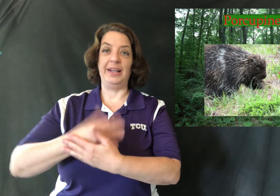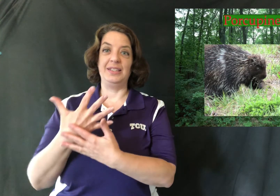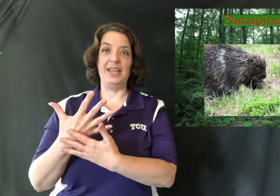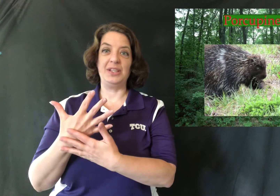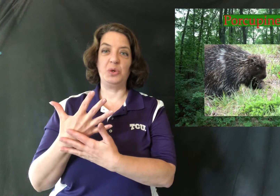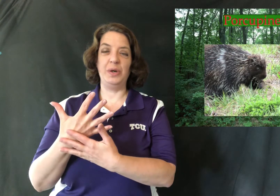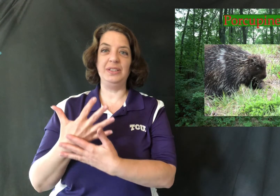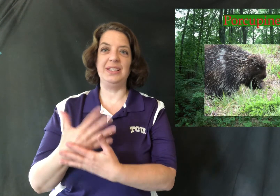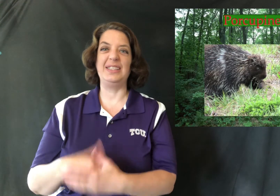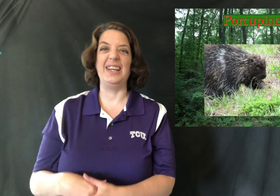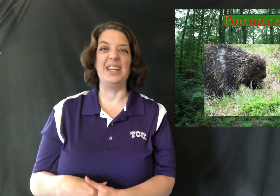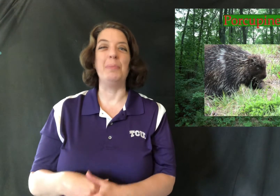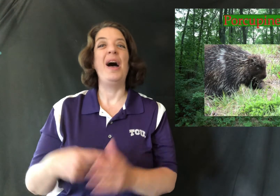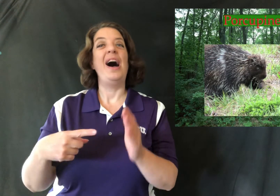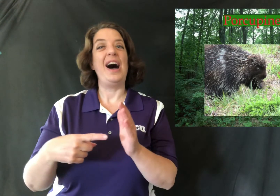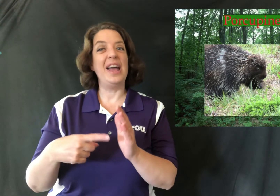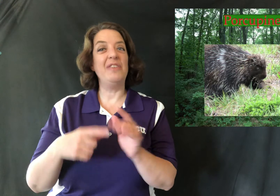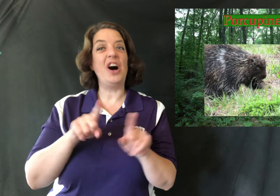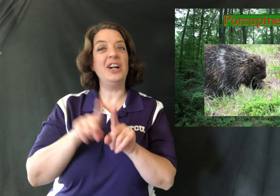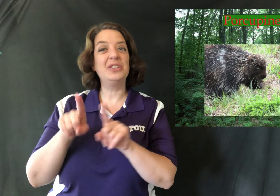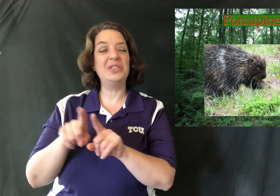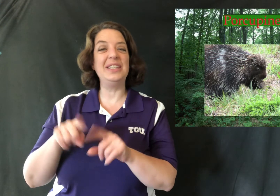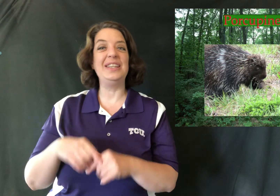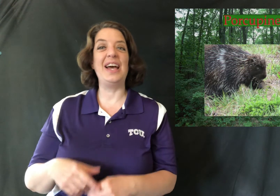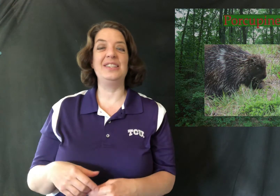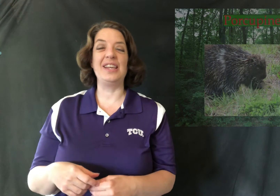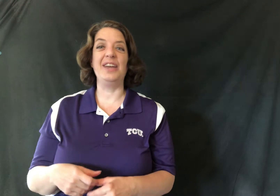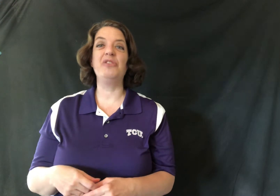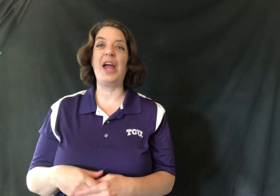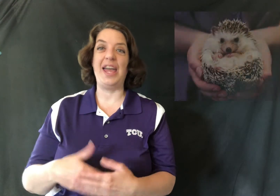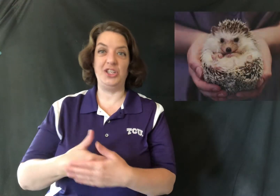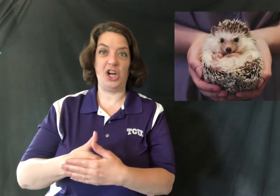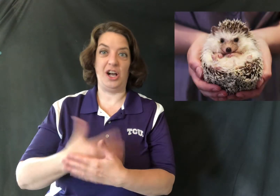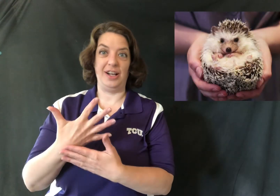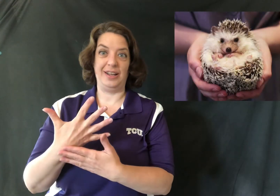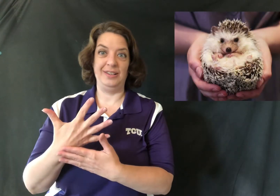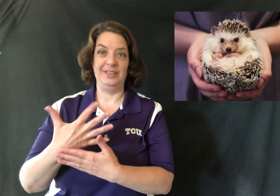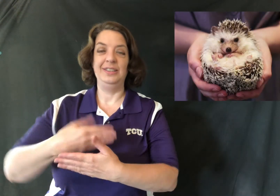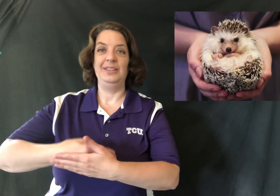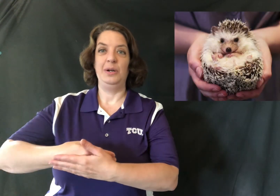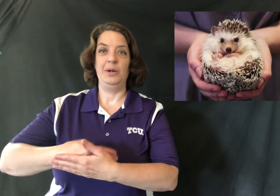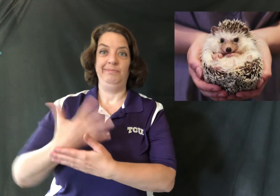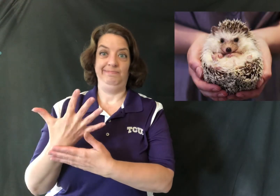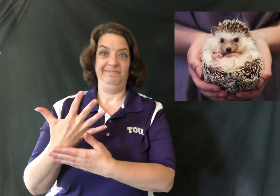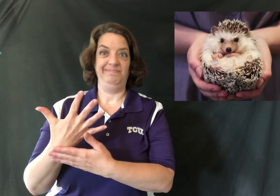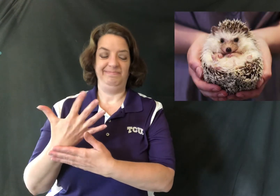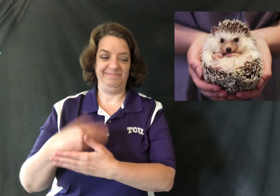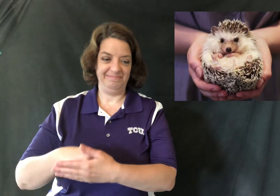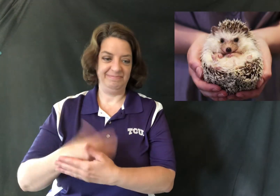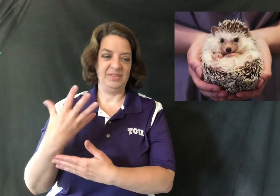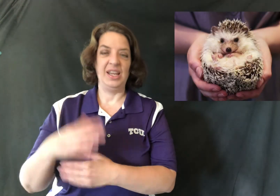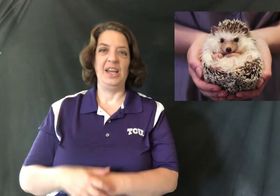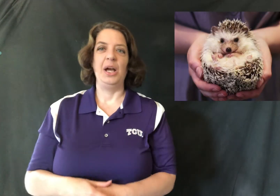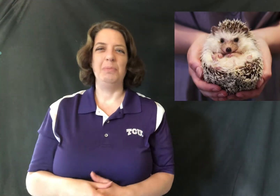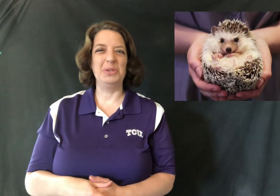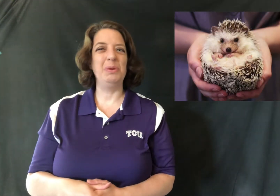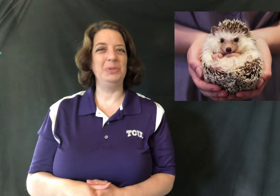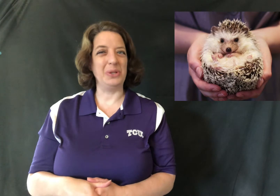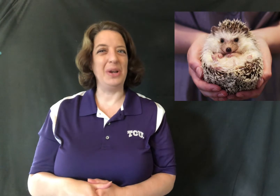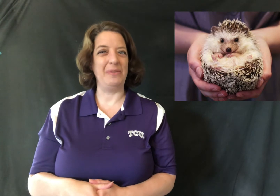because he has quills that stand up I have also seen that sign for hedgehog most people don't have